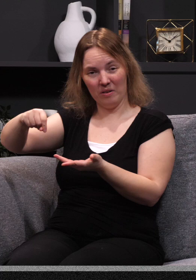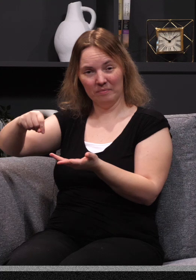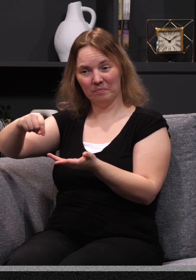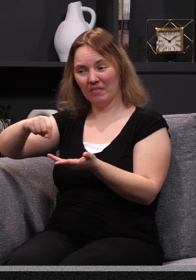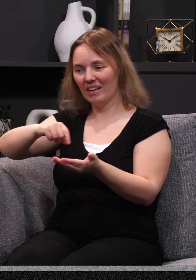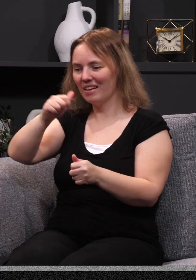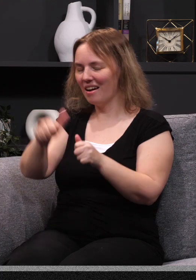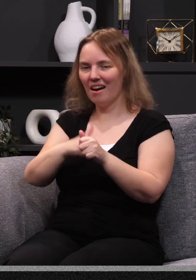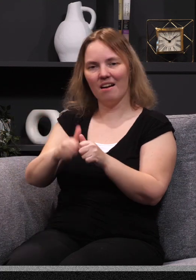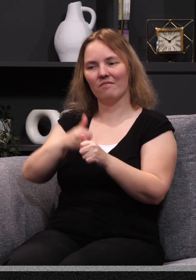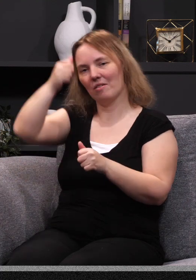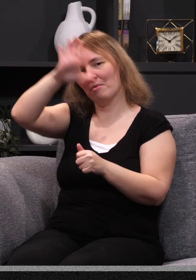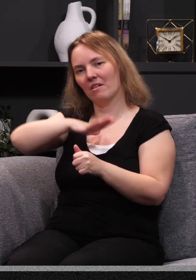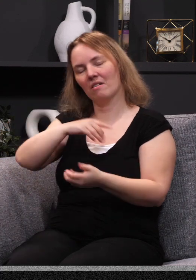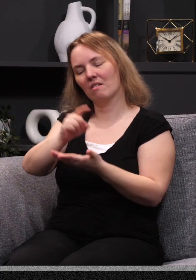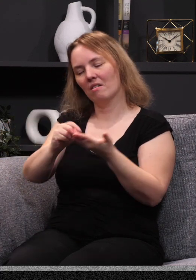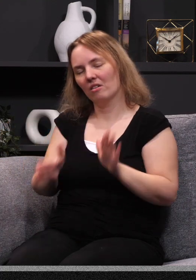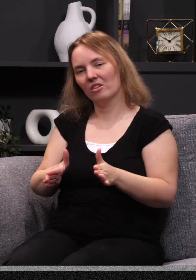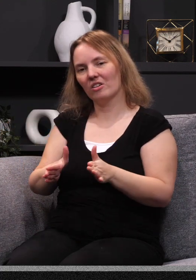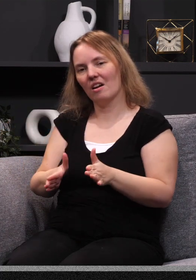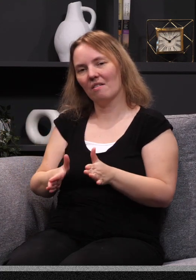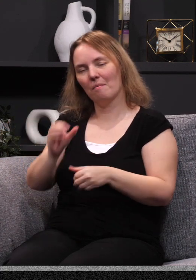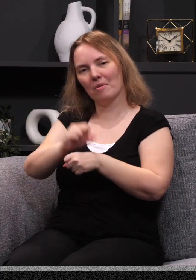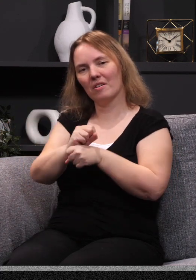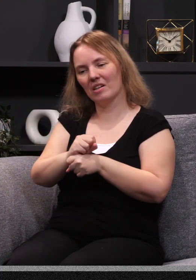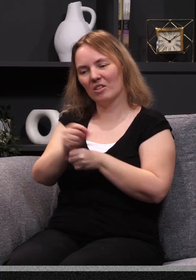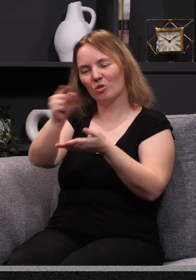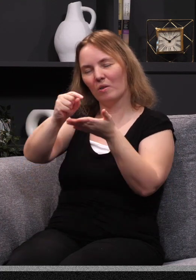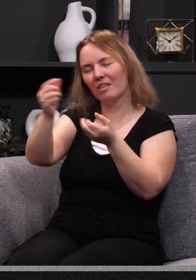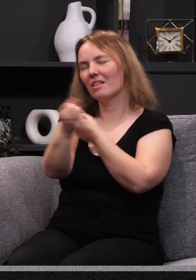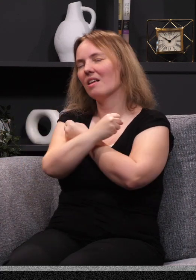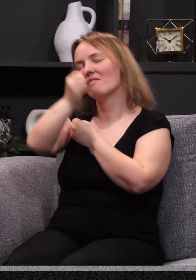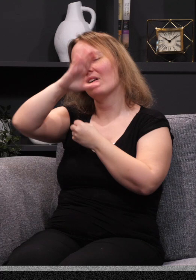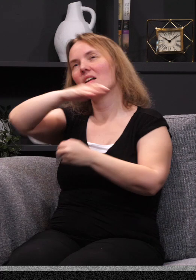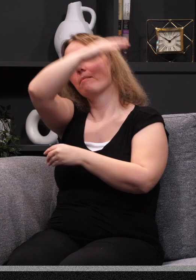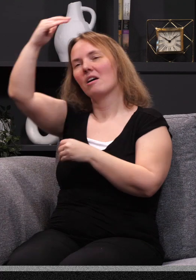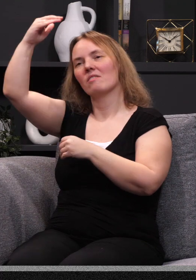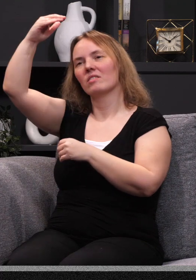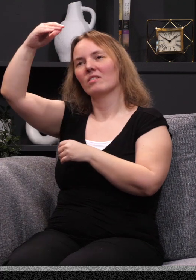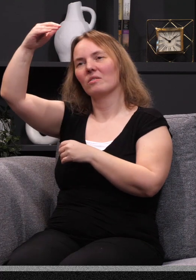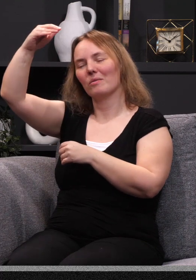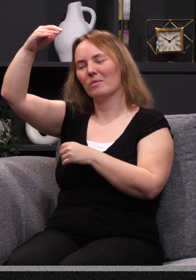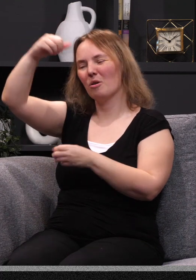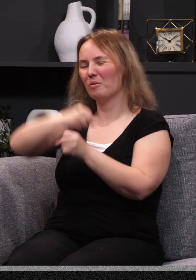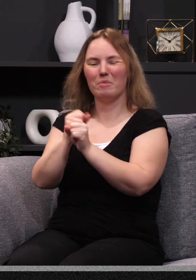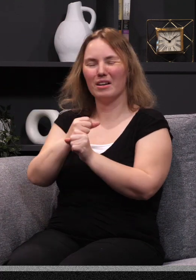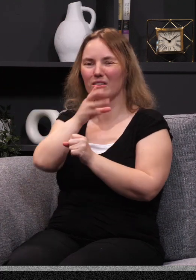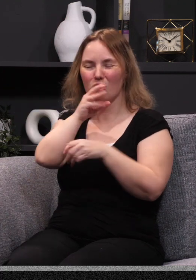And every man a scribe by trade. To write the love of God above would